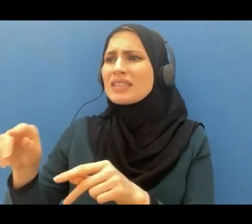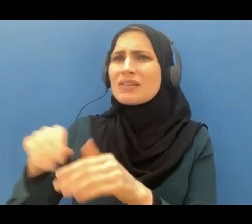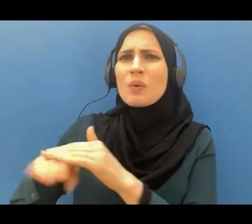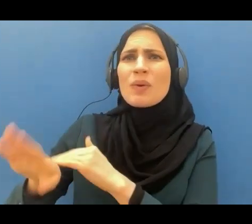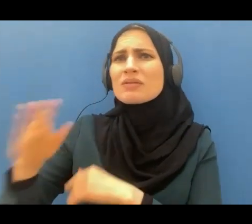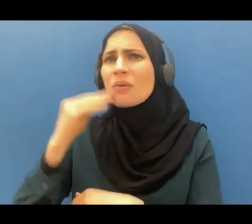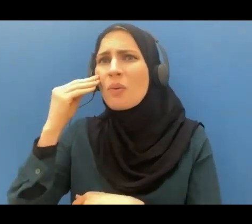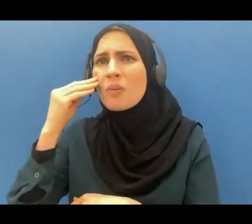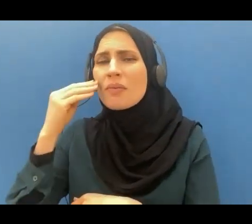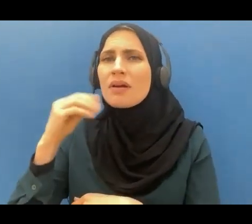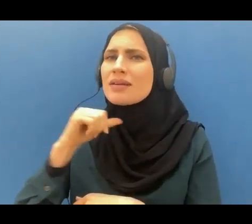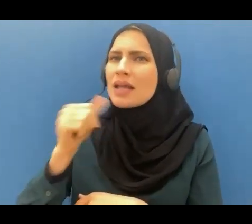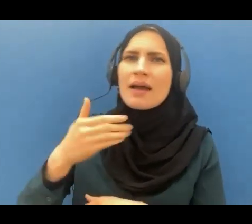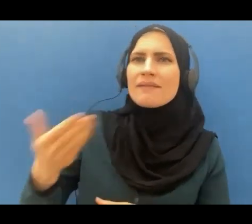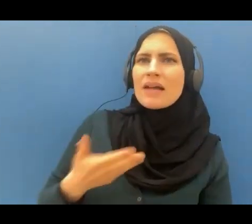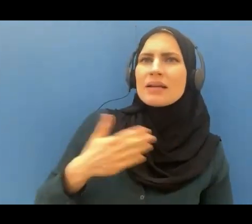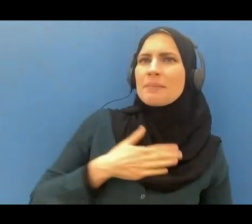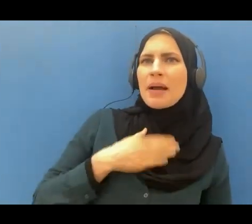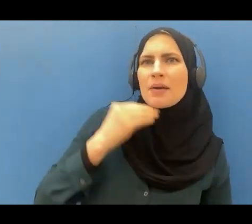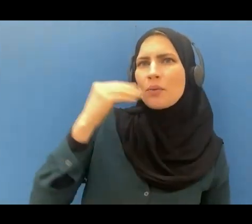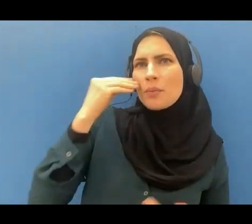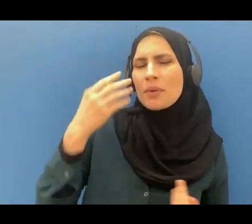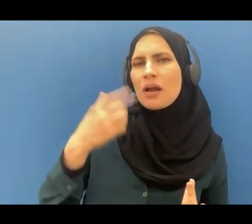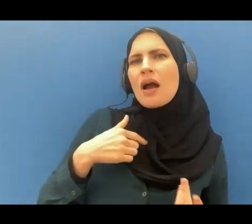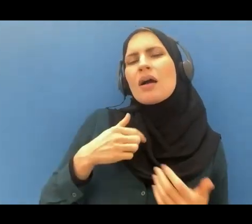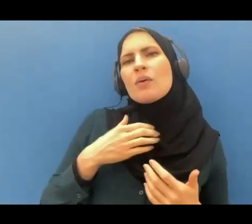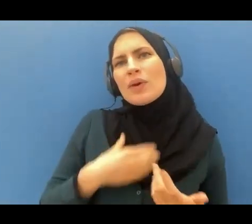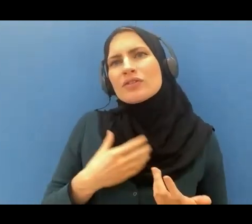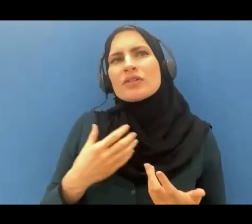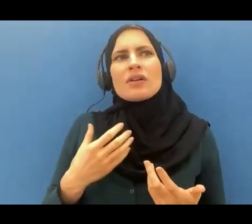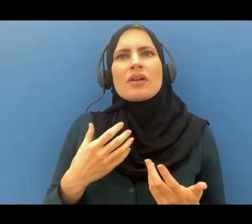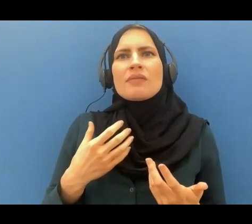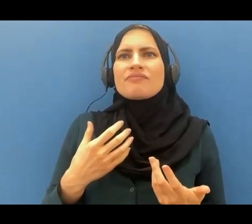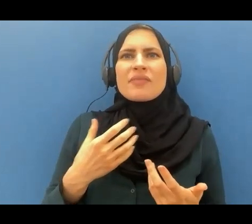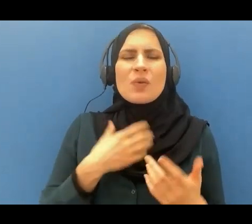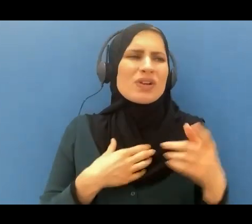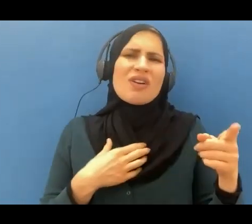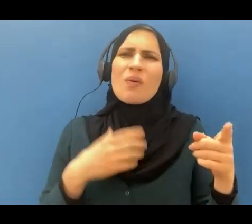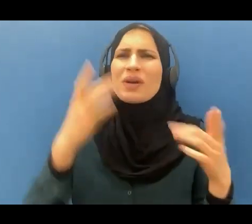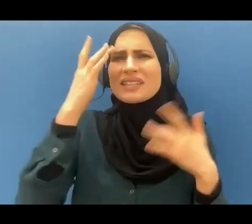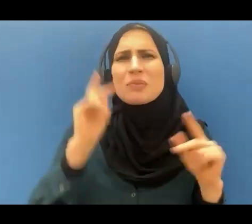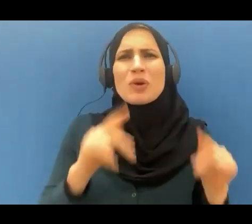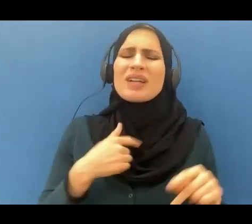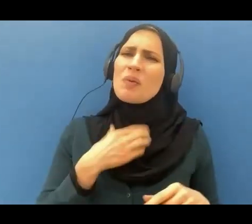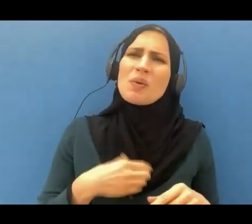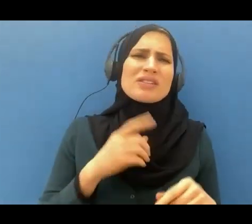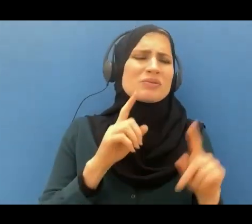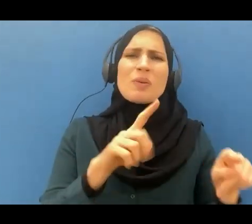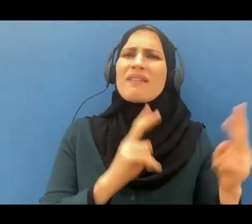inviting him to my place. I wish I had visited that sick person. I